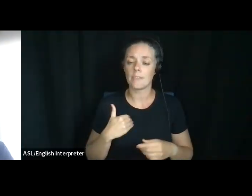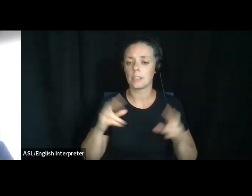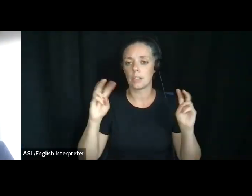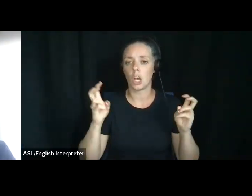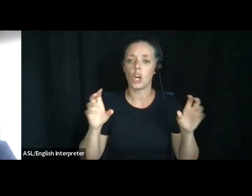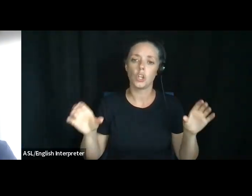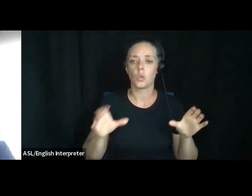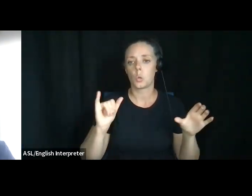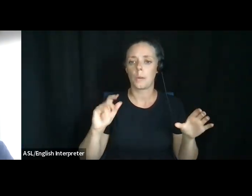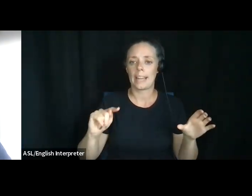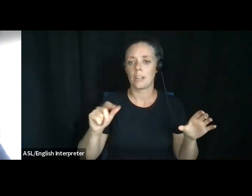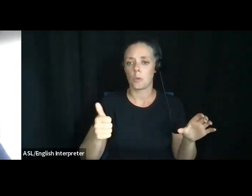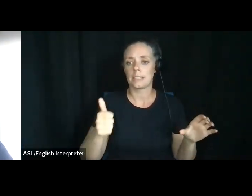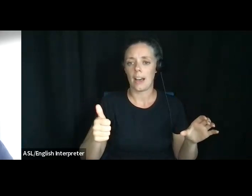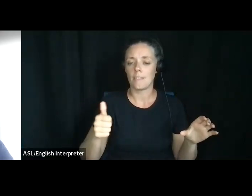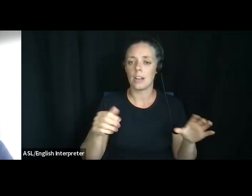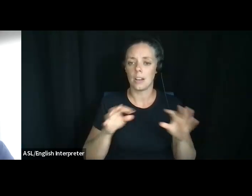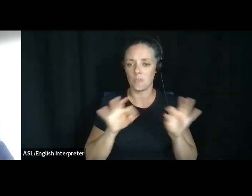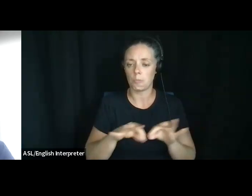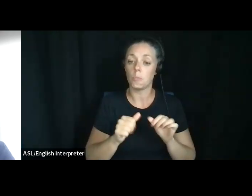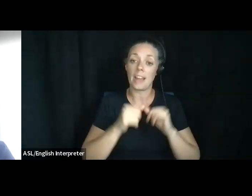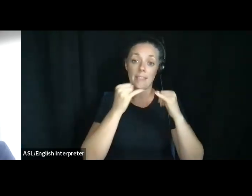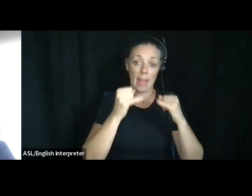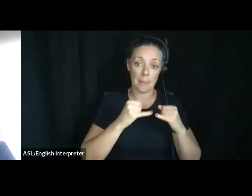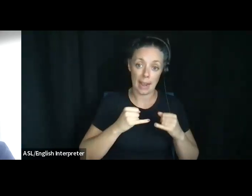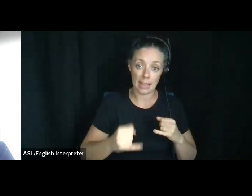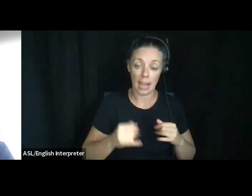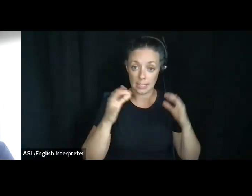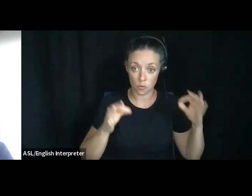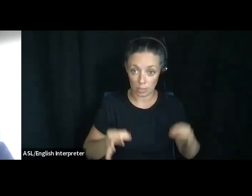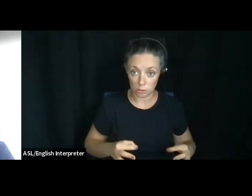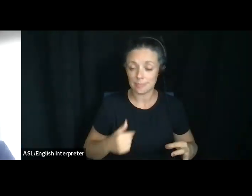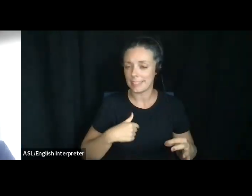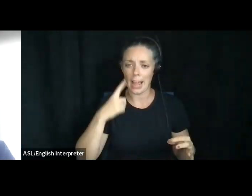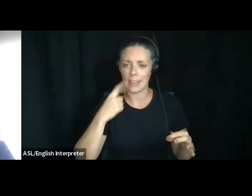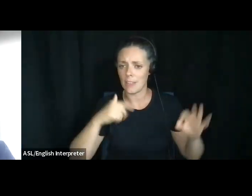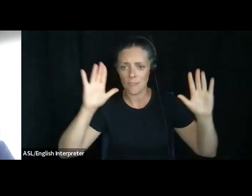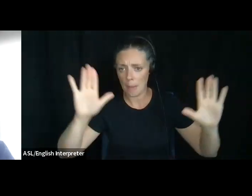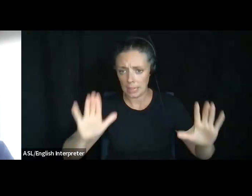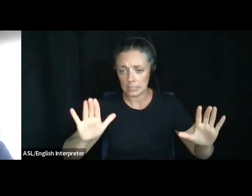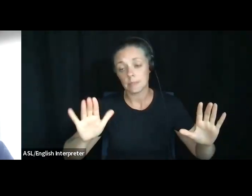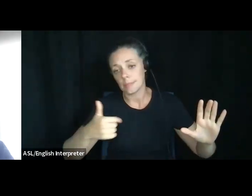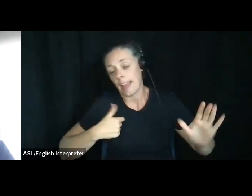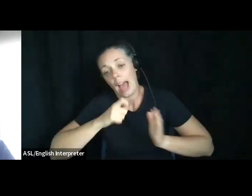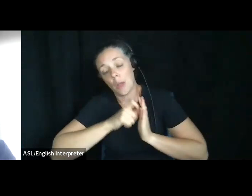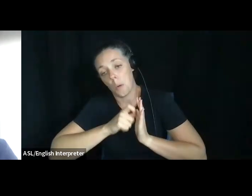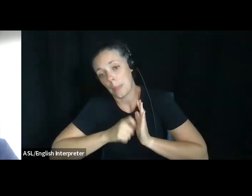with line-by-line instructions. Uh, I think they're fabulous because I wrote them. Um,